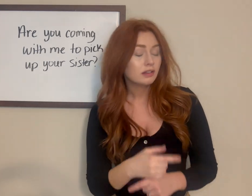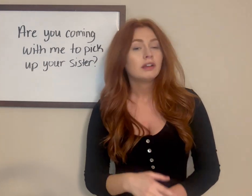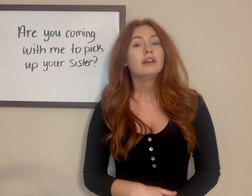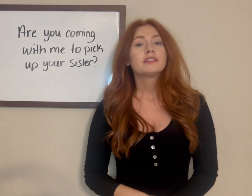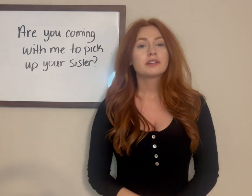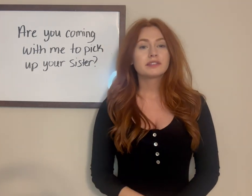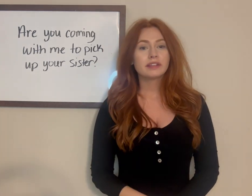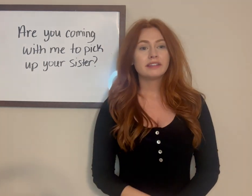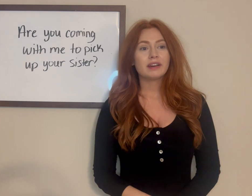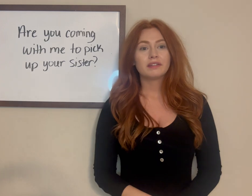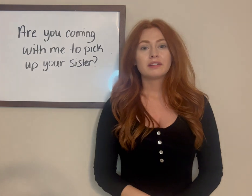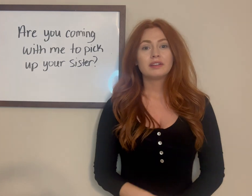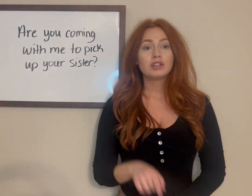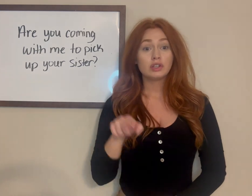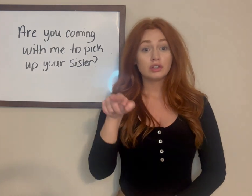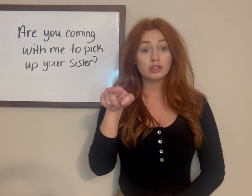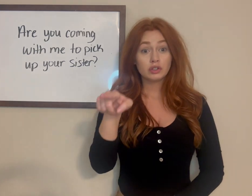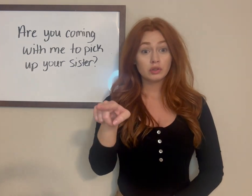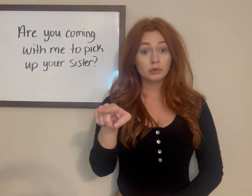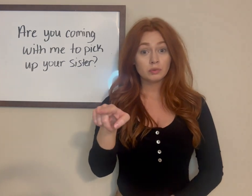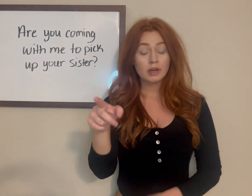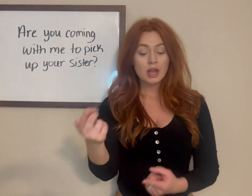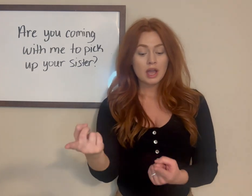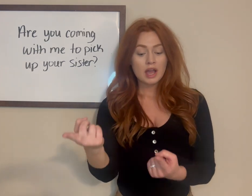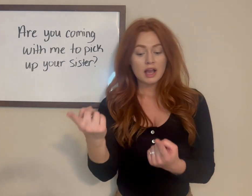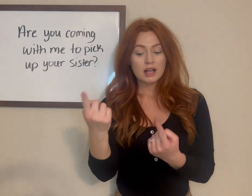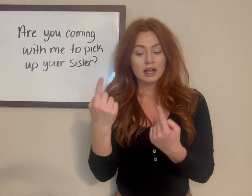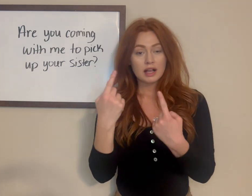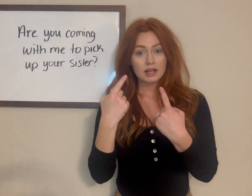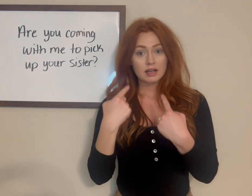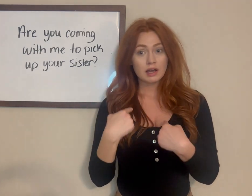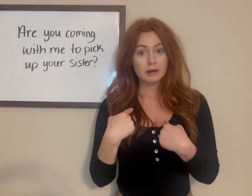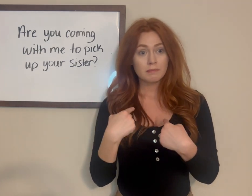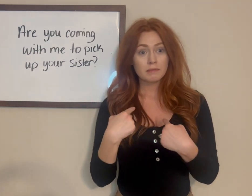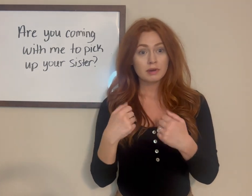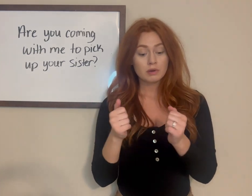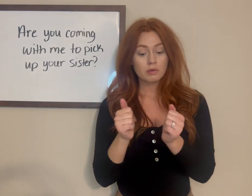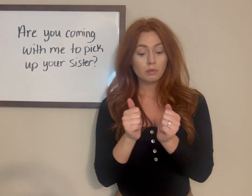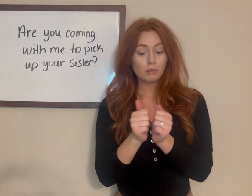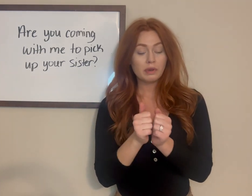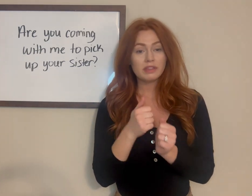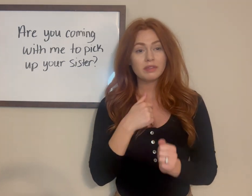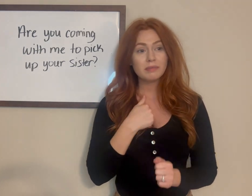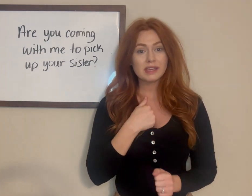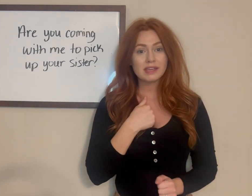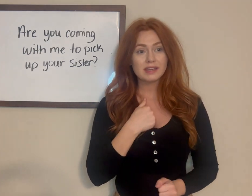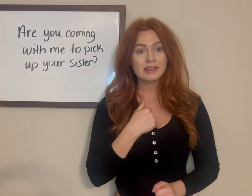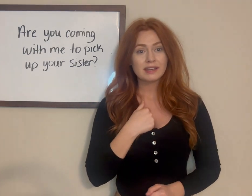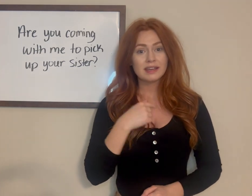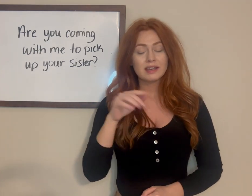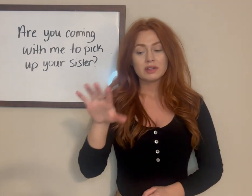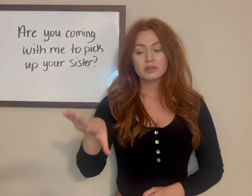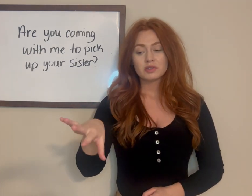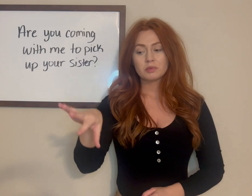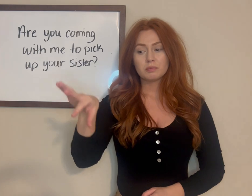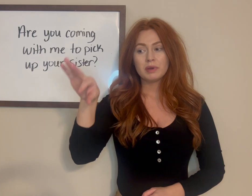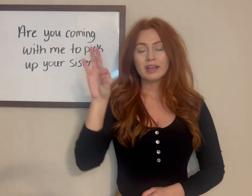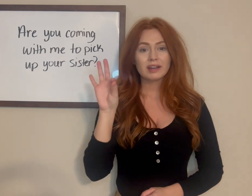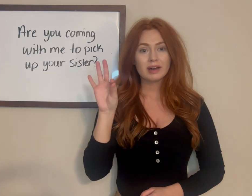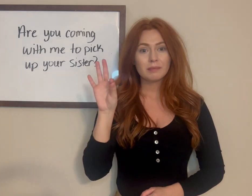So to select down, you come with me to pick up